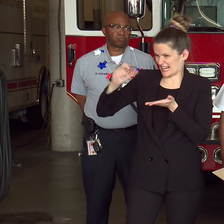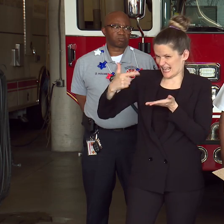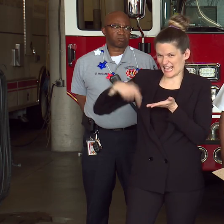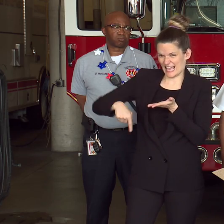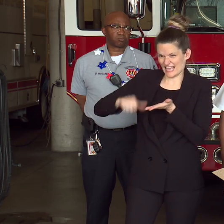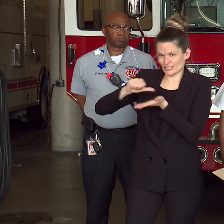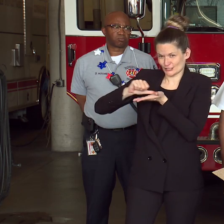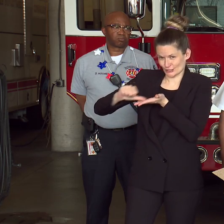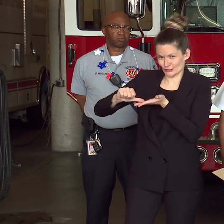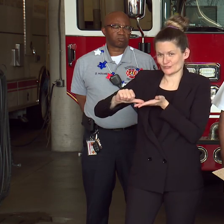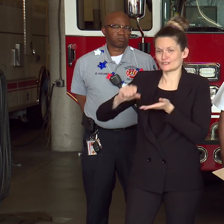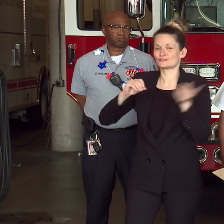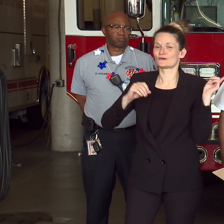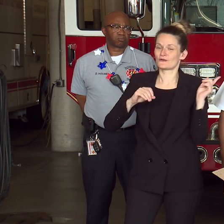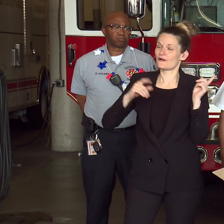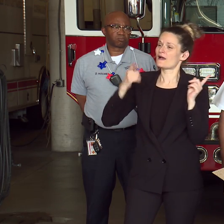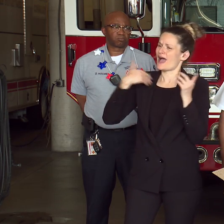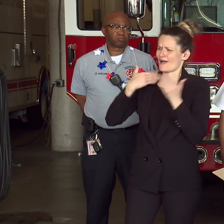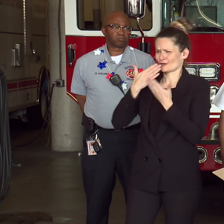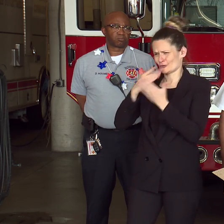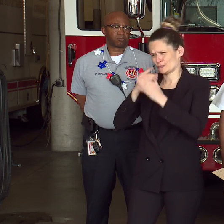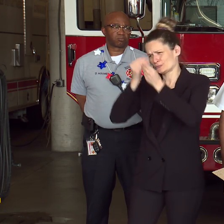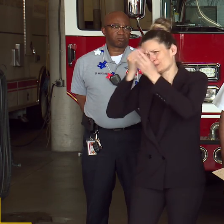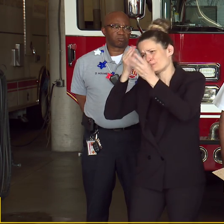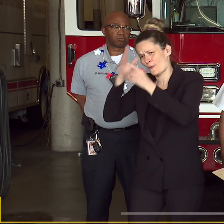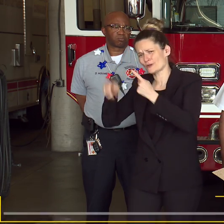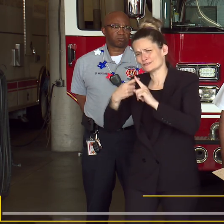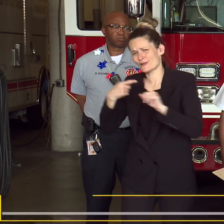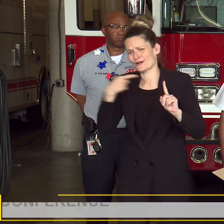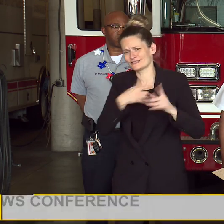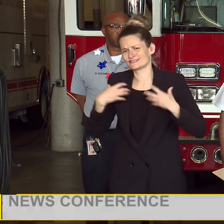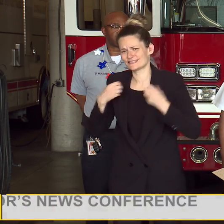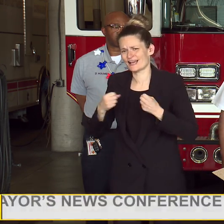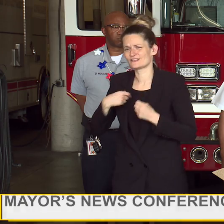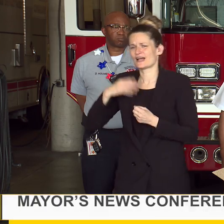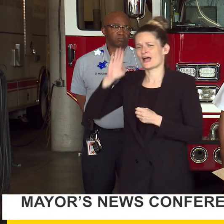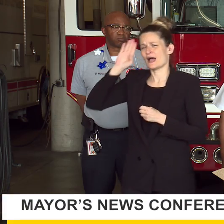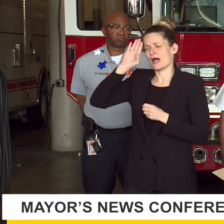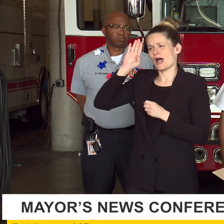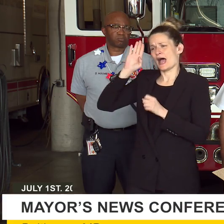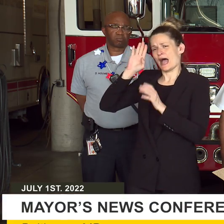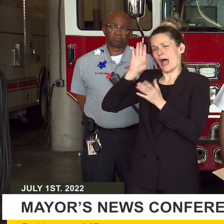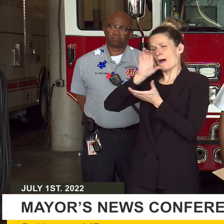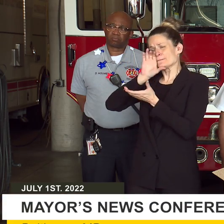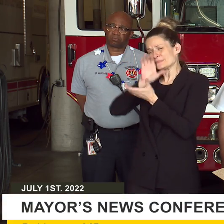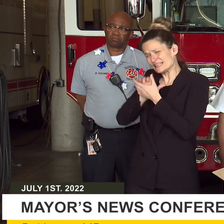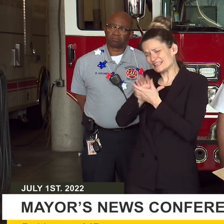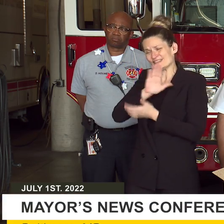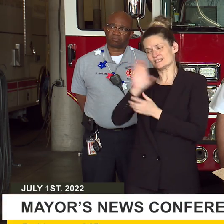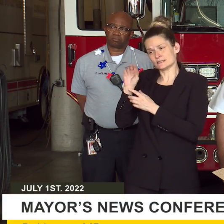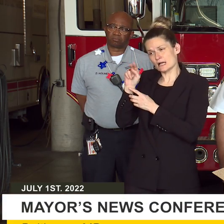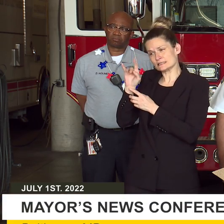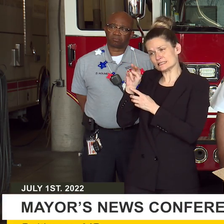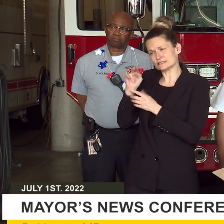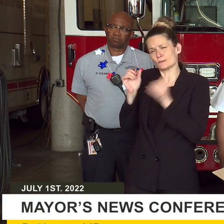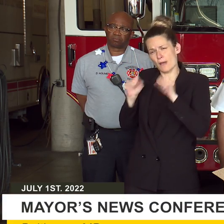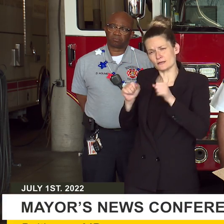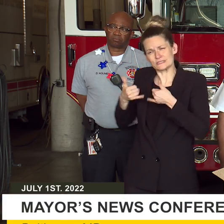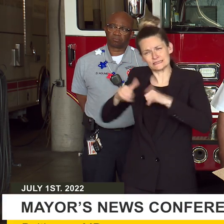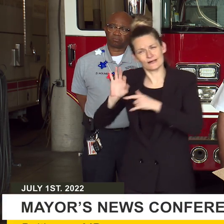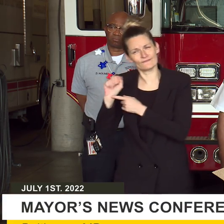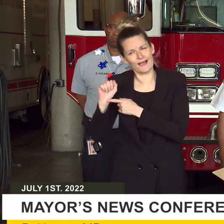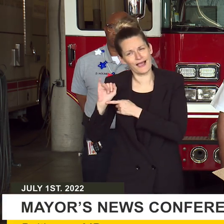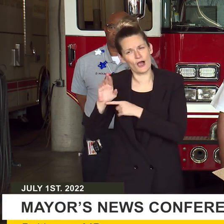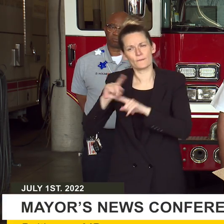mayor that good report. And so we believe that his condition is still fair, although he's still hospitalized. Very good. When did you get that update? Today or